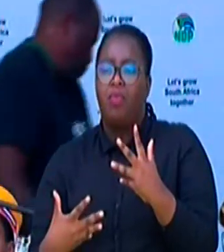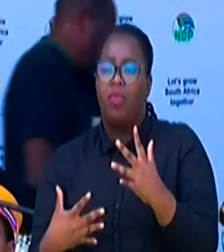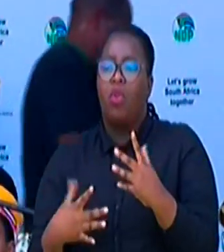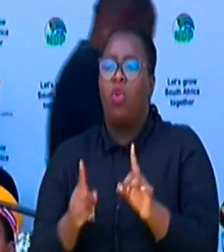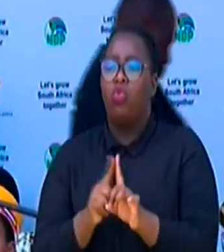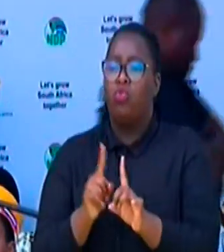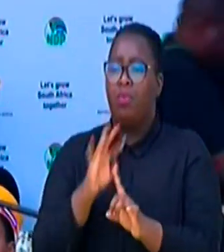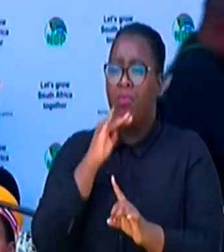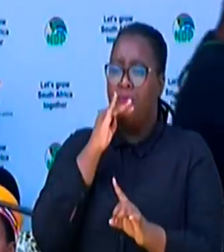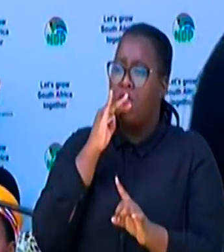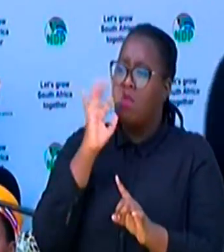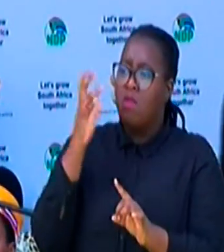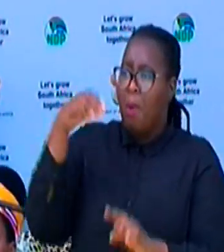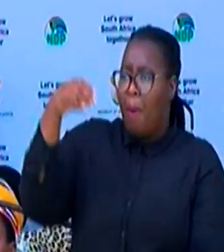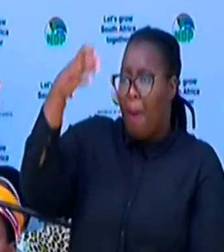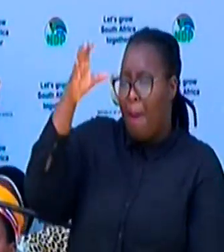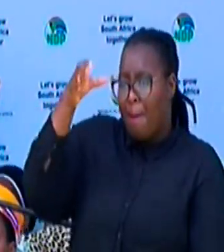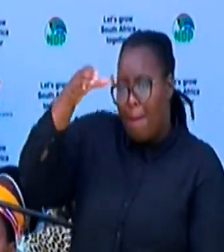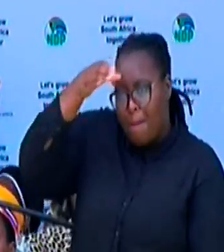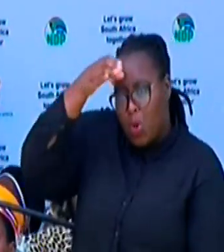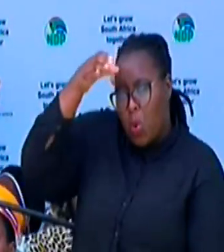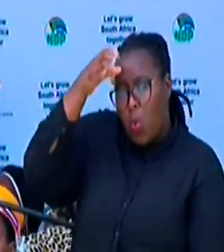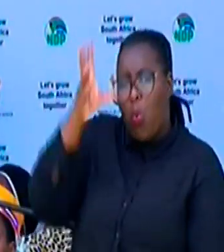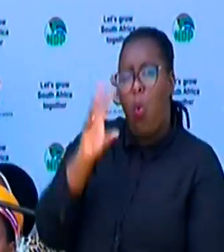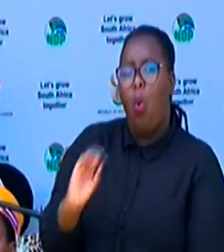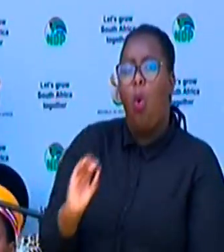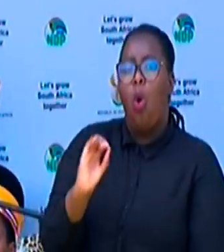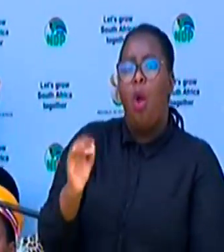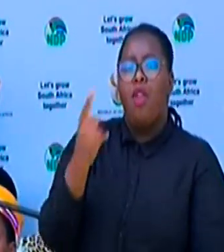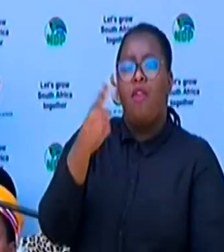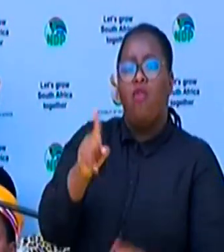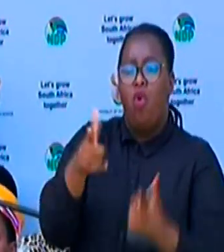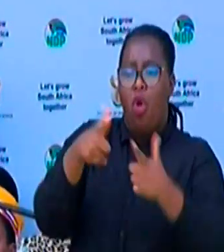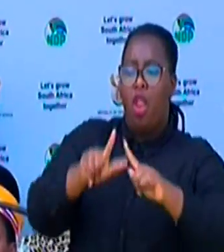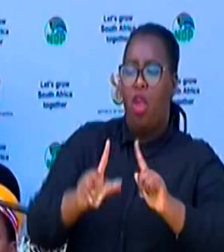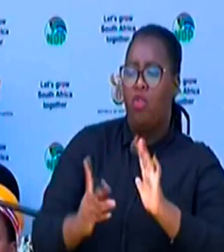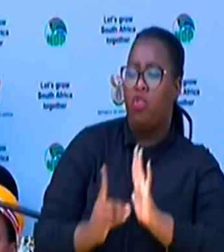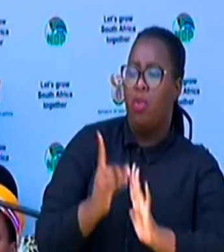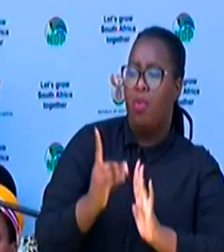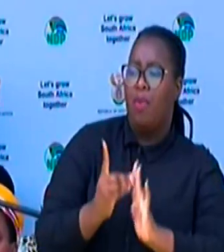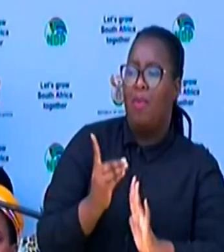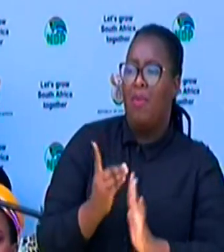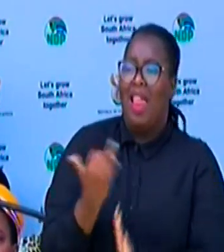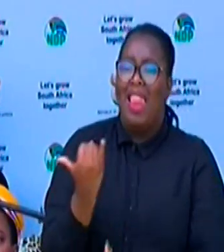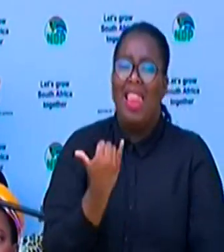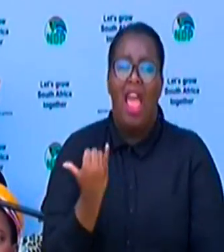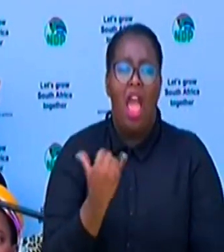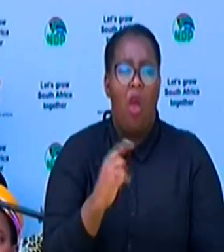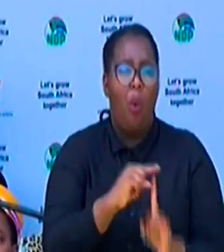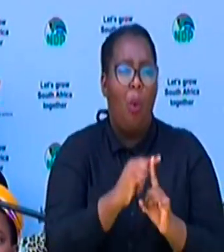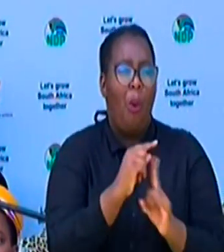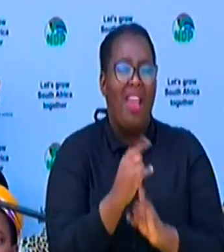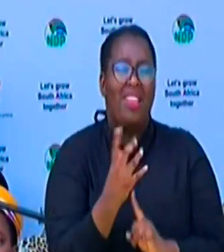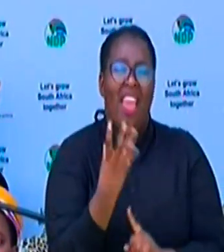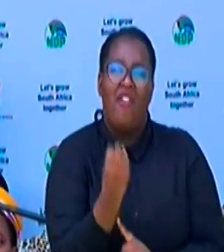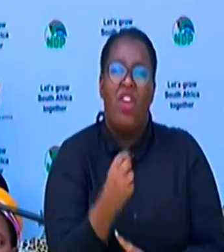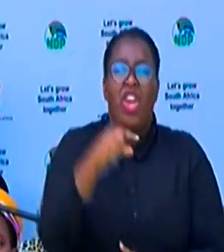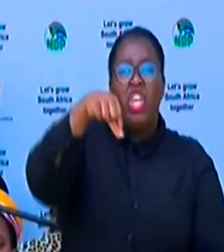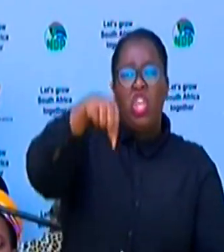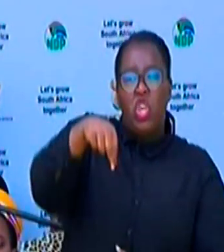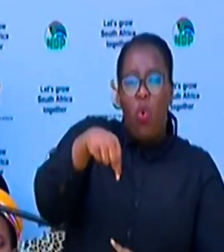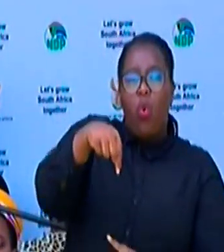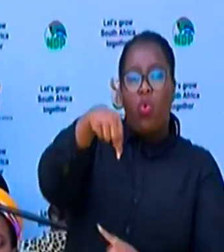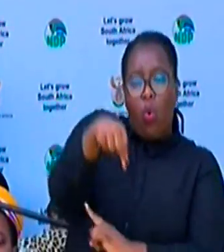genius for language development. Since their click U or Q alone combines